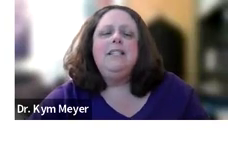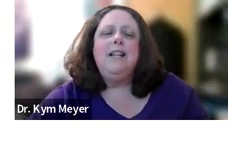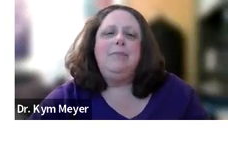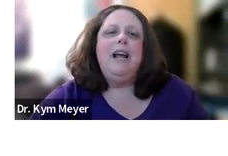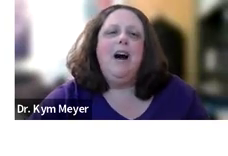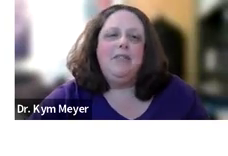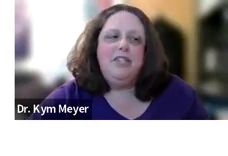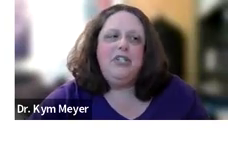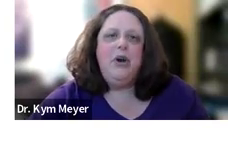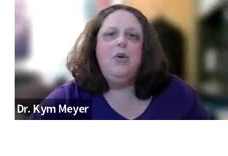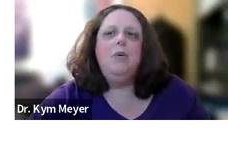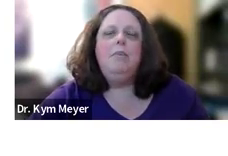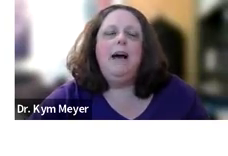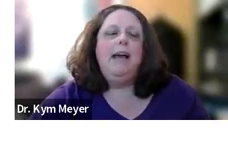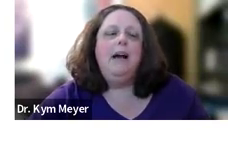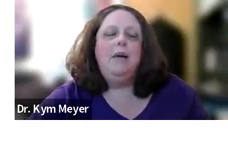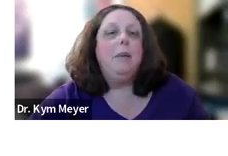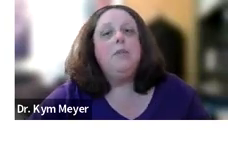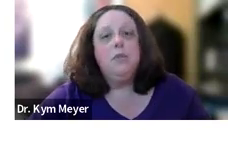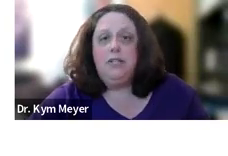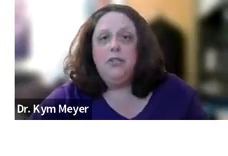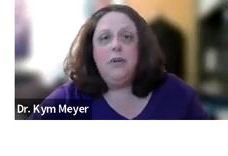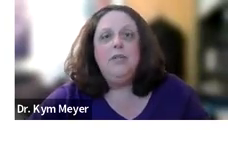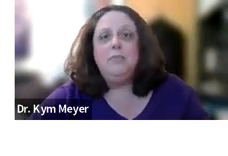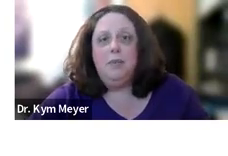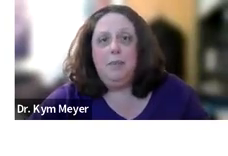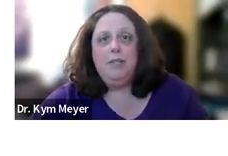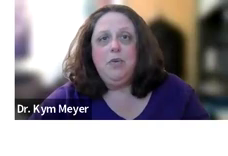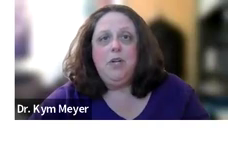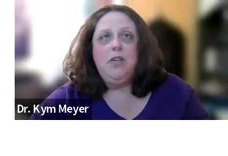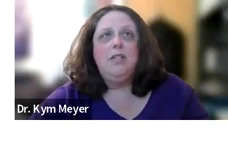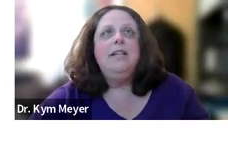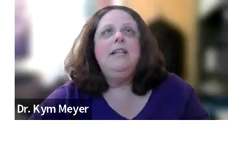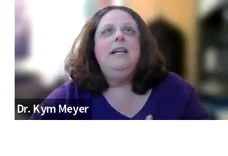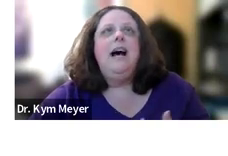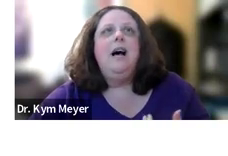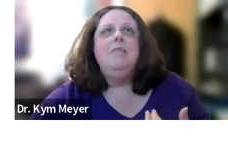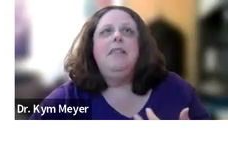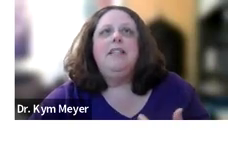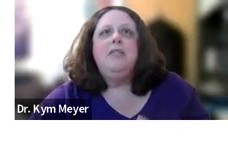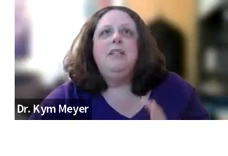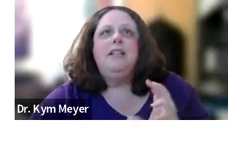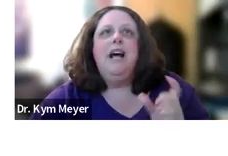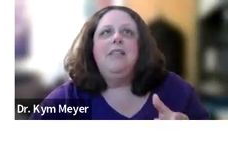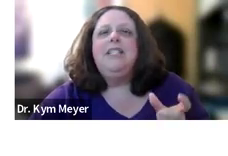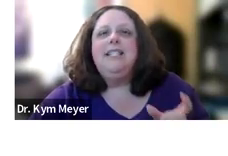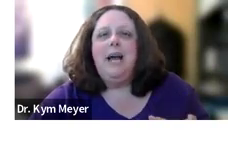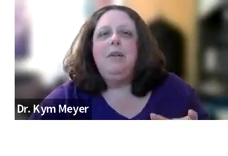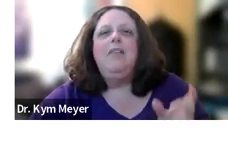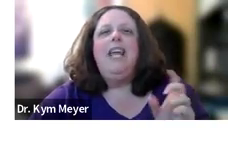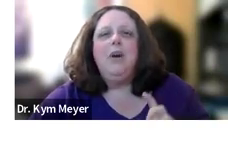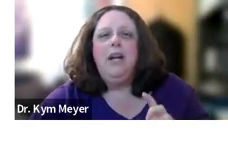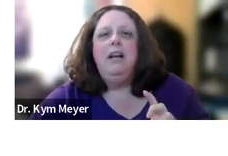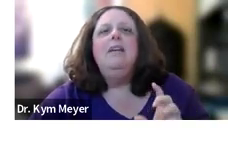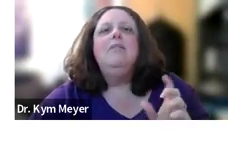This is a clip that I often show my public school teachers when I do some public school consulting that kind of is an